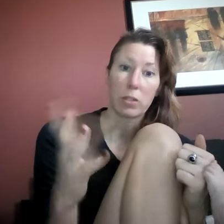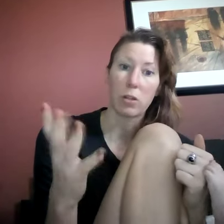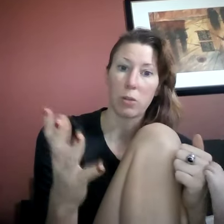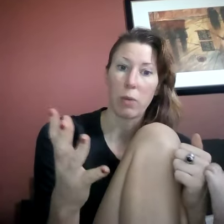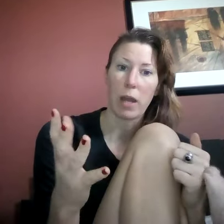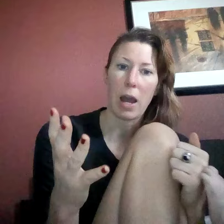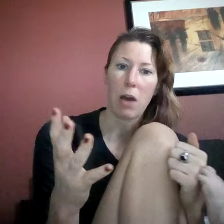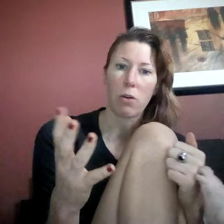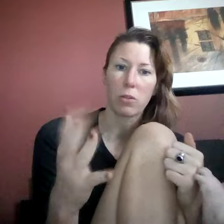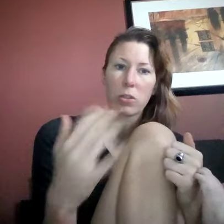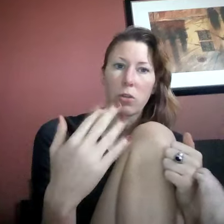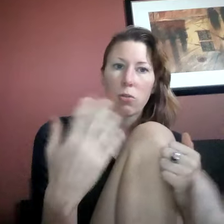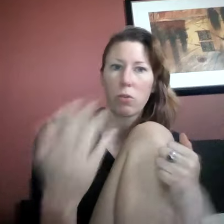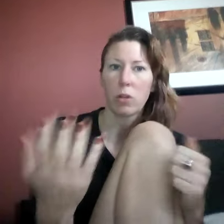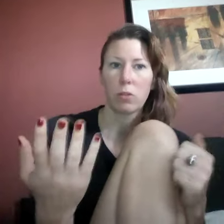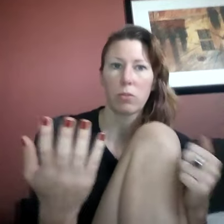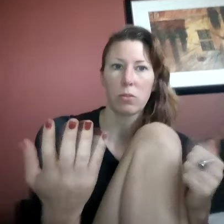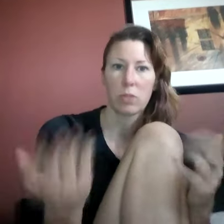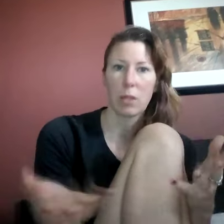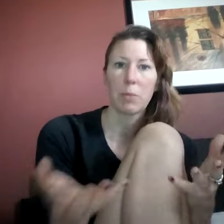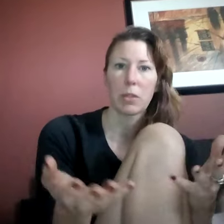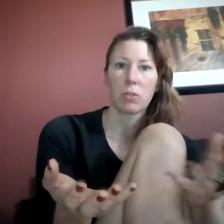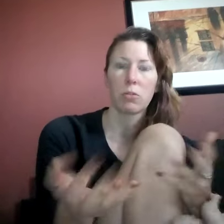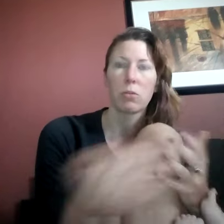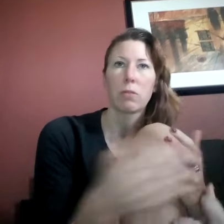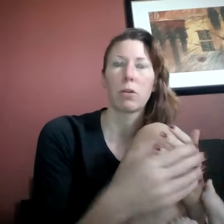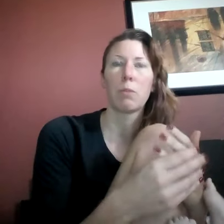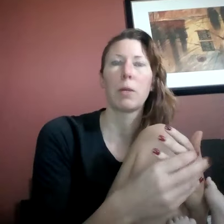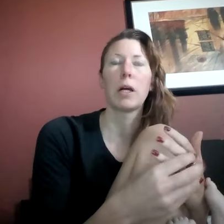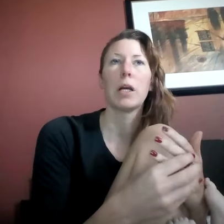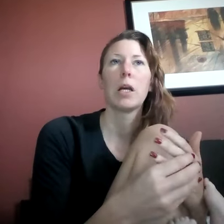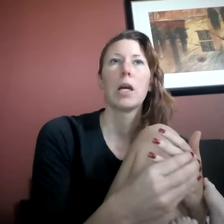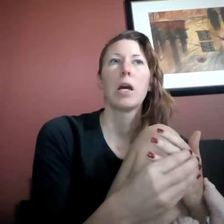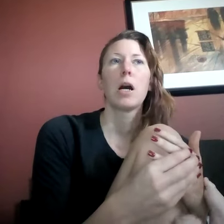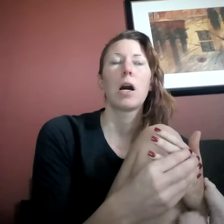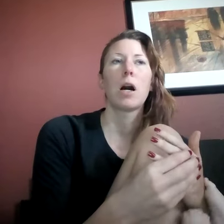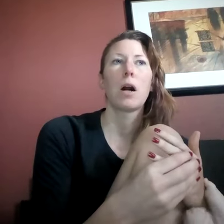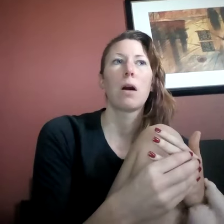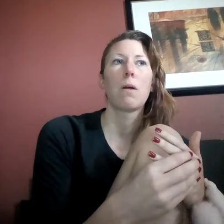it on the way out, so I don't, something to do with the foot, but, um,